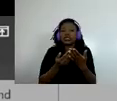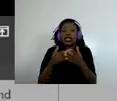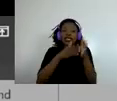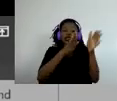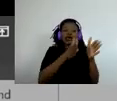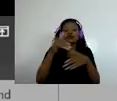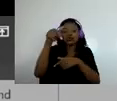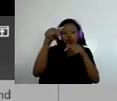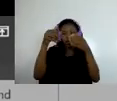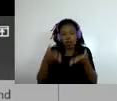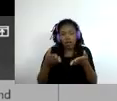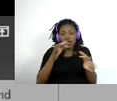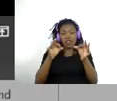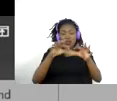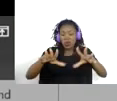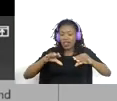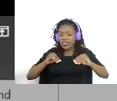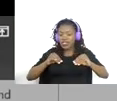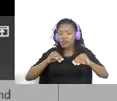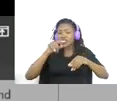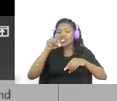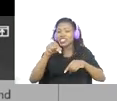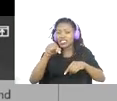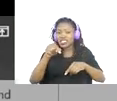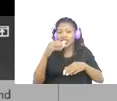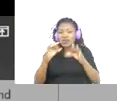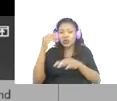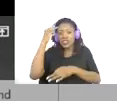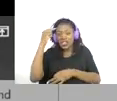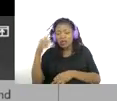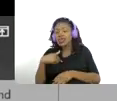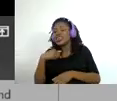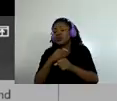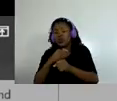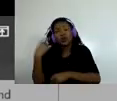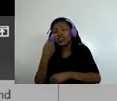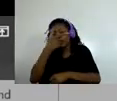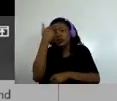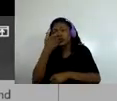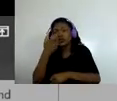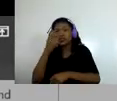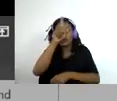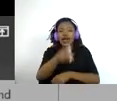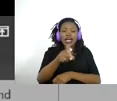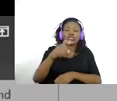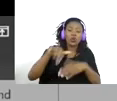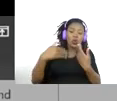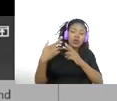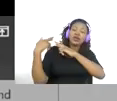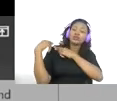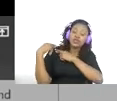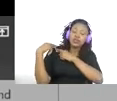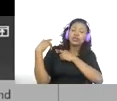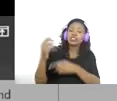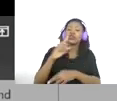embrace this conviction, if you think I do it because I have to do it, it's another order I have to do by the government